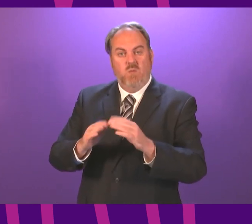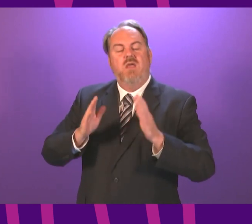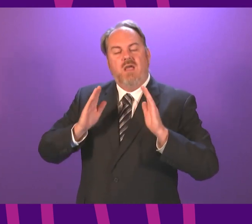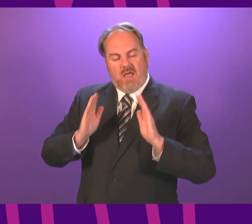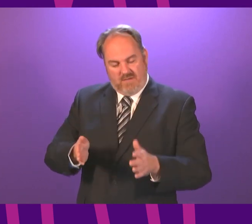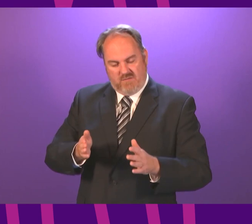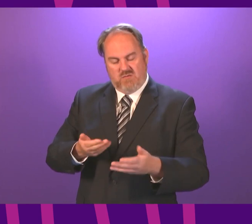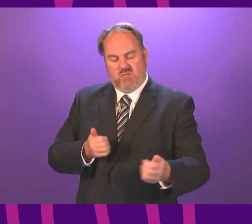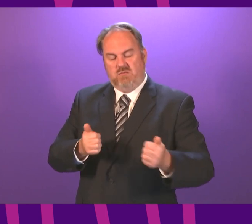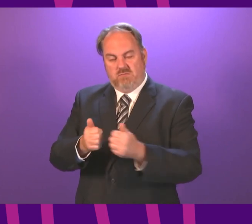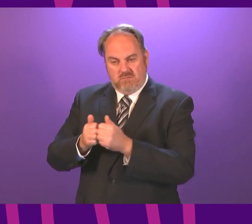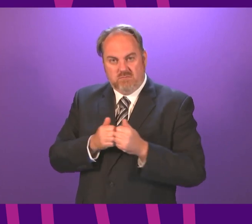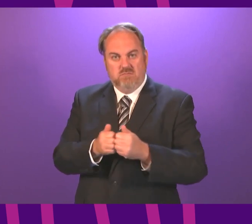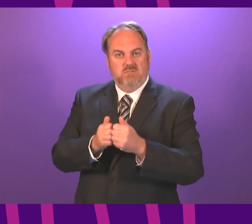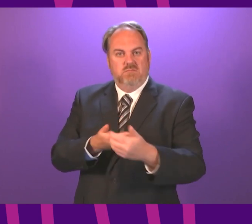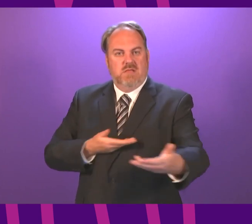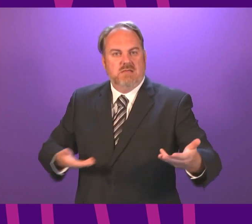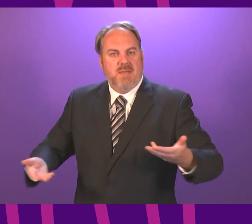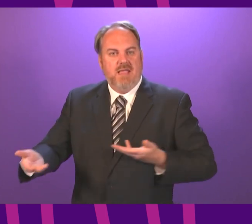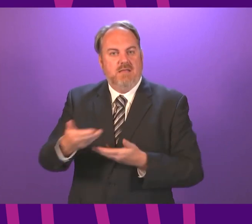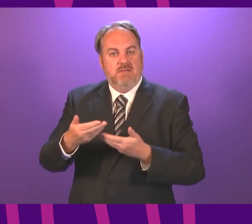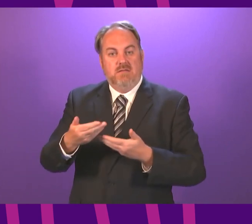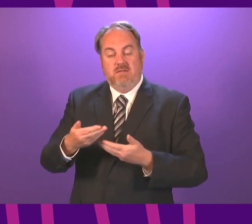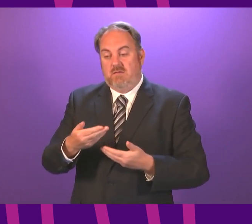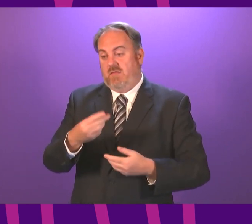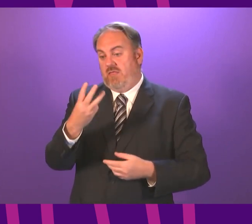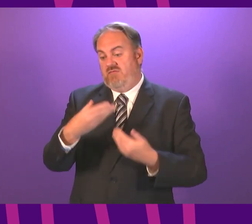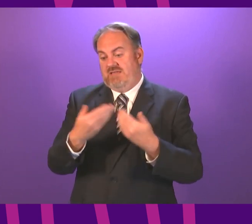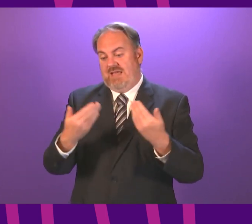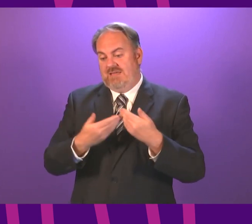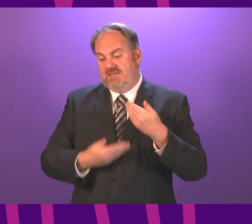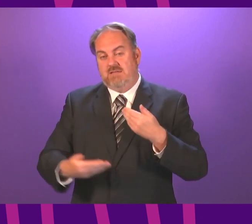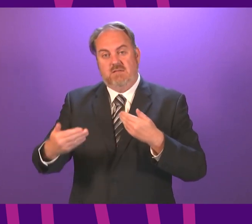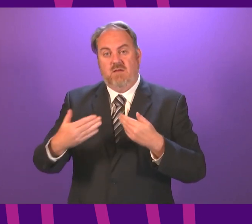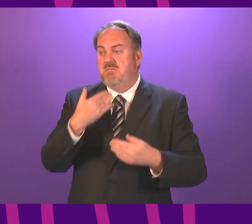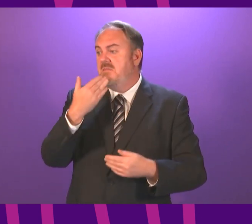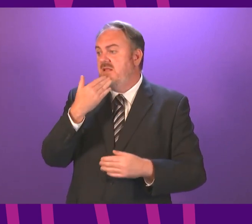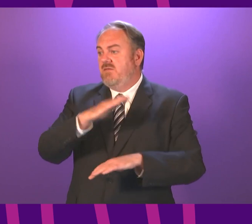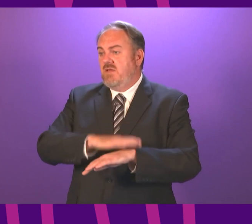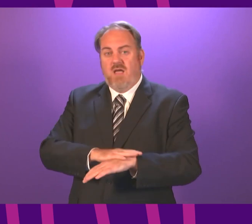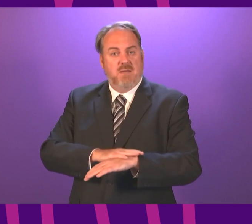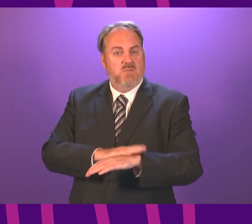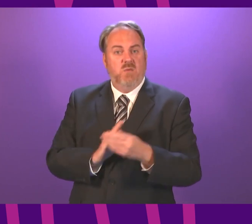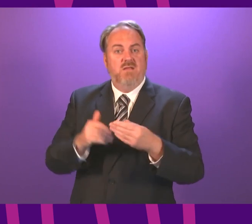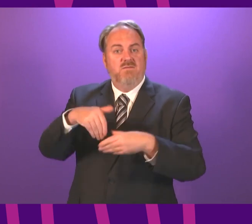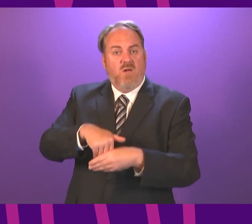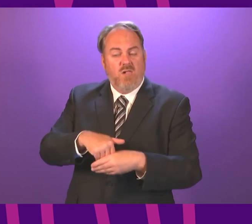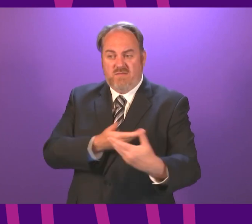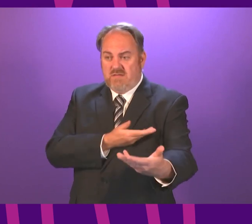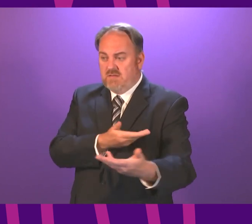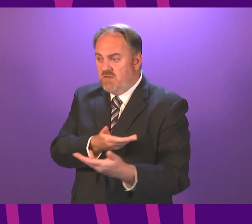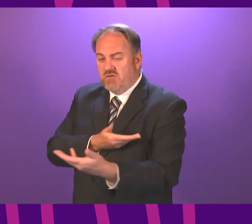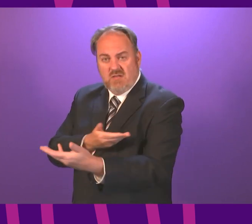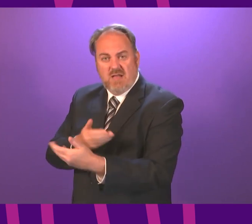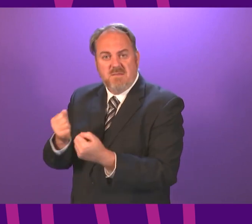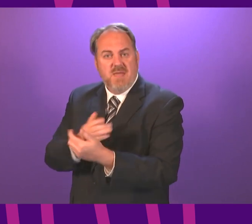to go through with, as we have said over the next three days, there is opportunity for those to actually involve in the process and to ensure that we